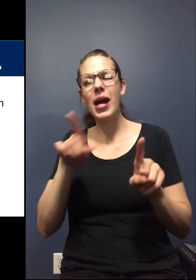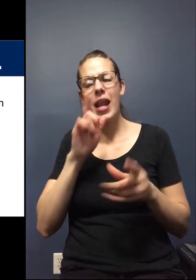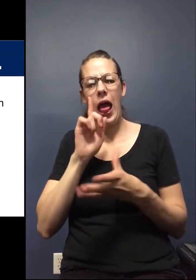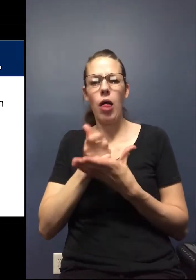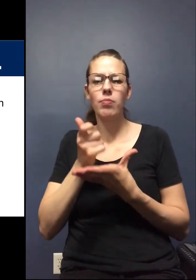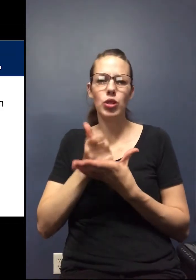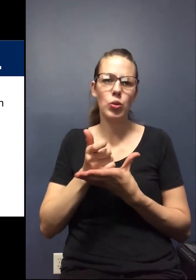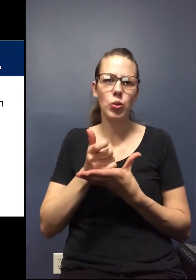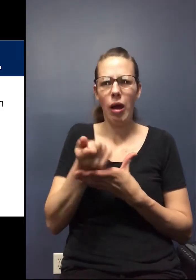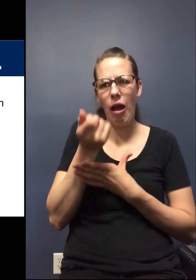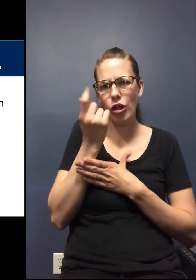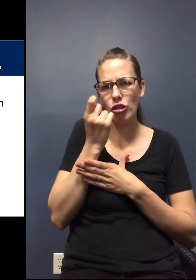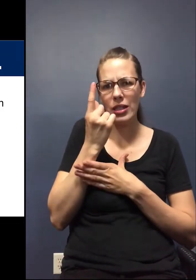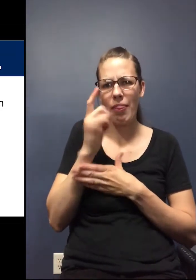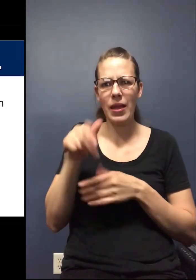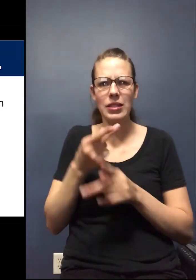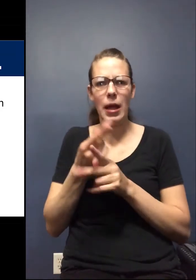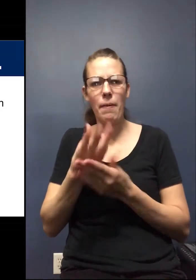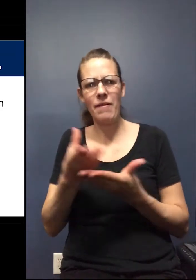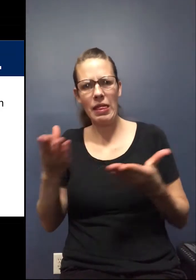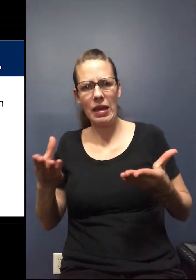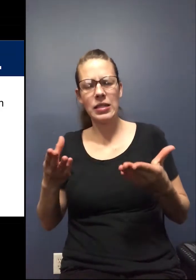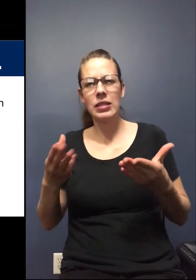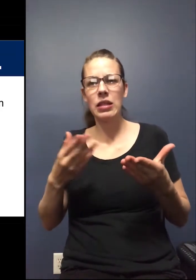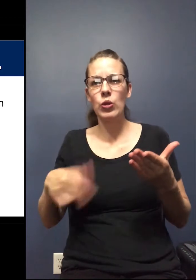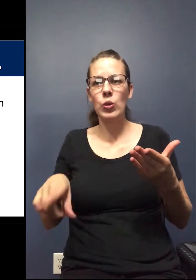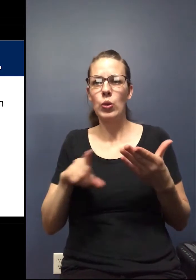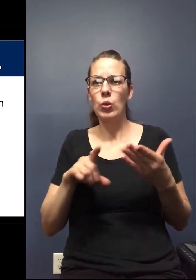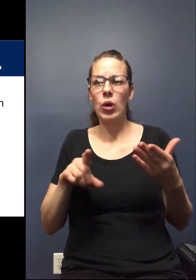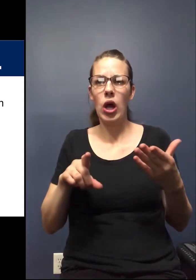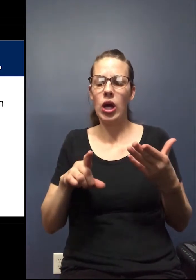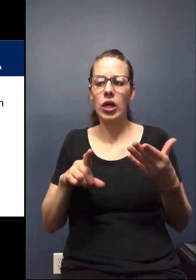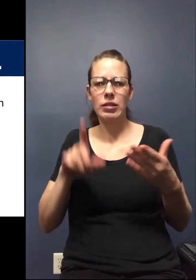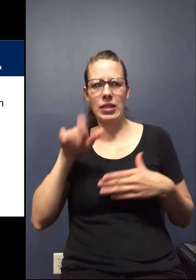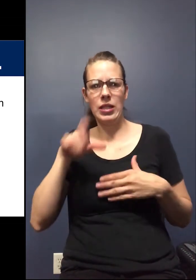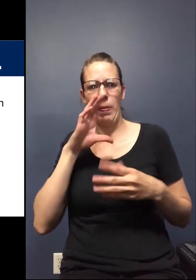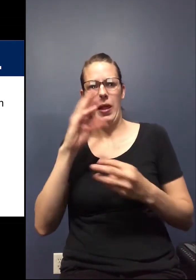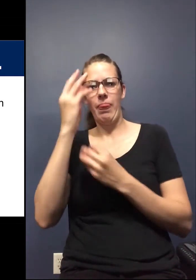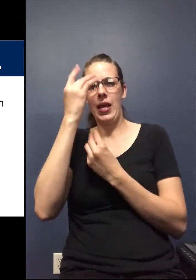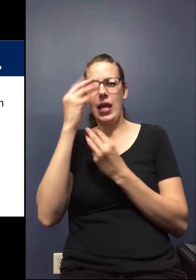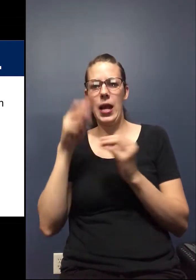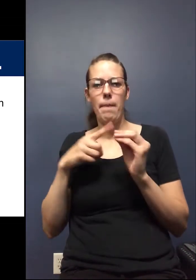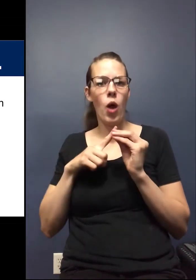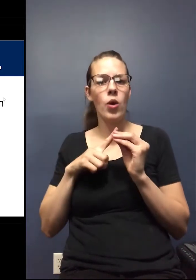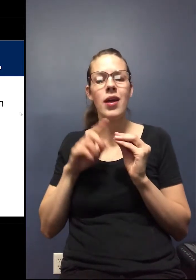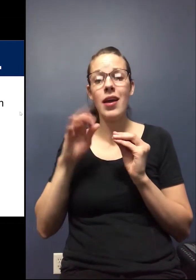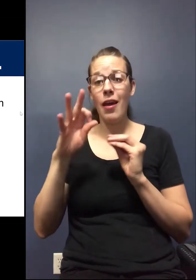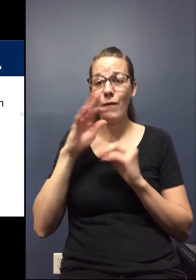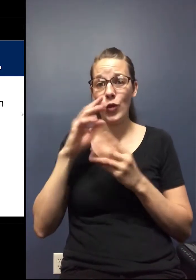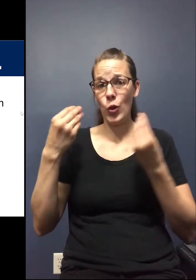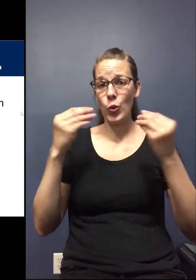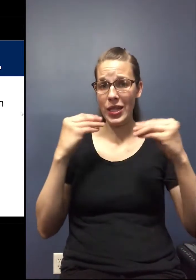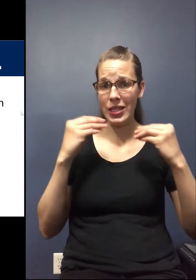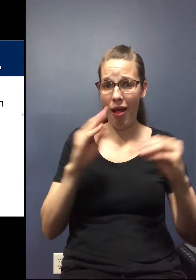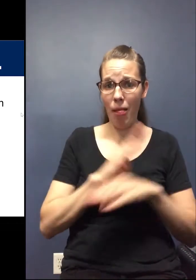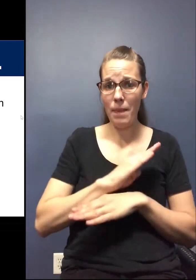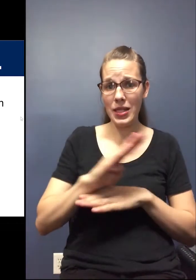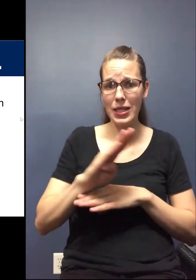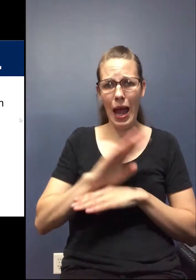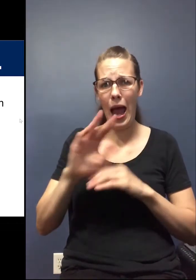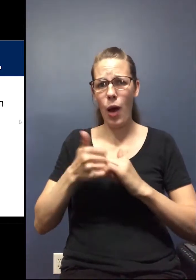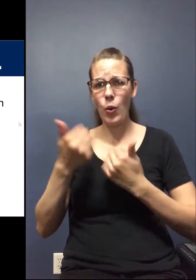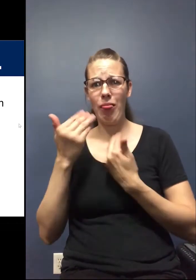you understand the types of things that you need to be thinking about. You know, if you're a retail business, how